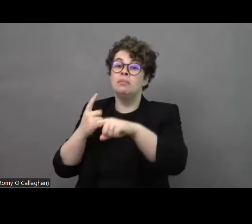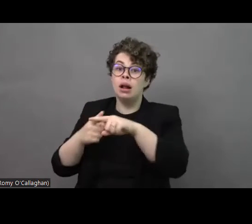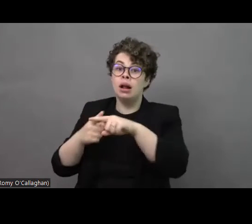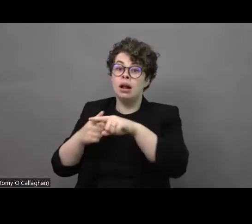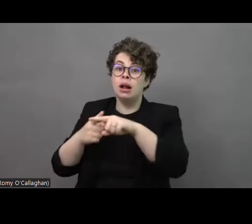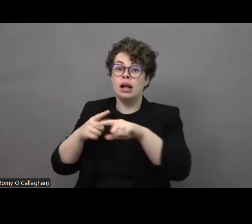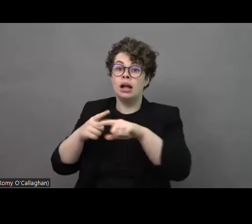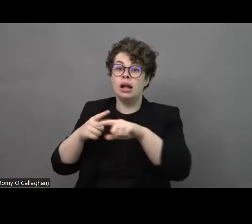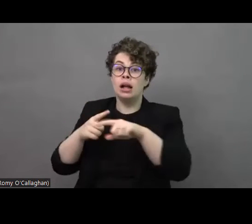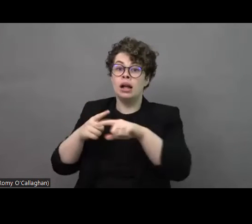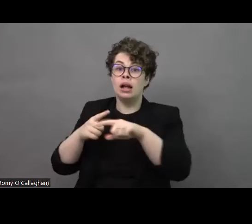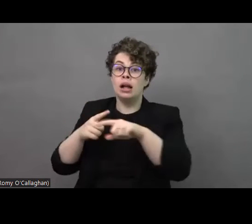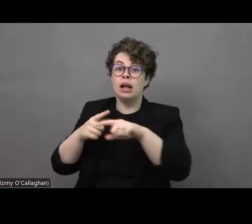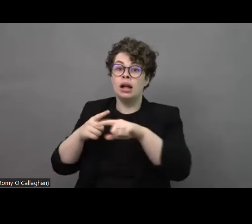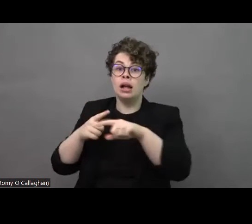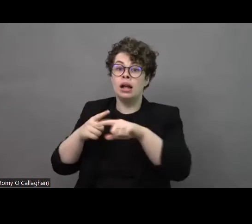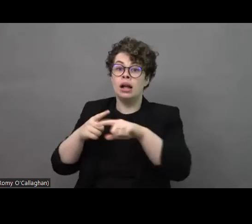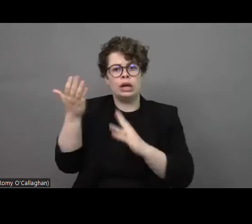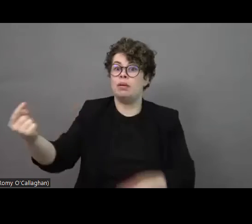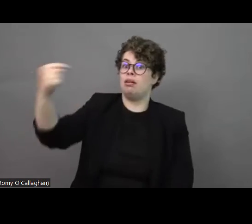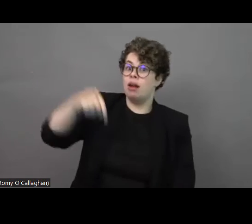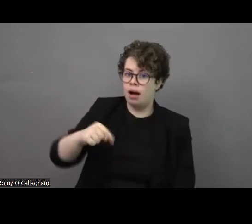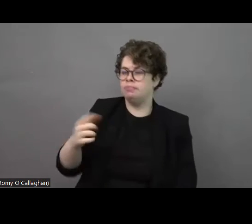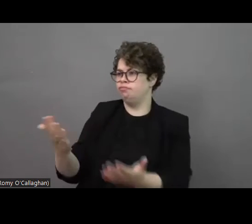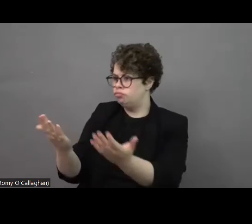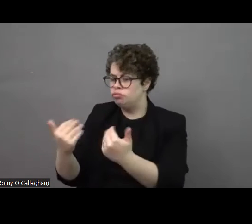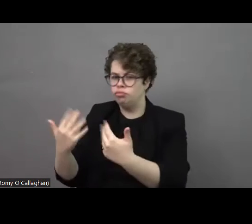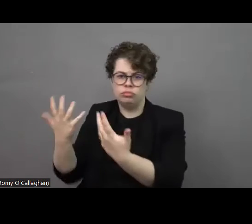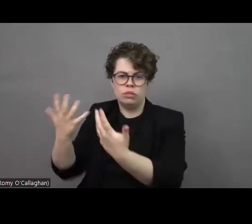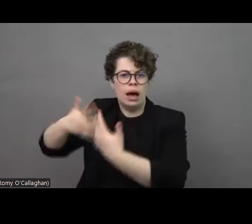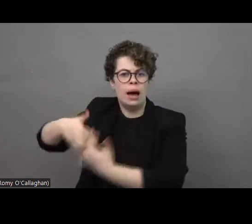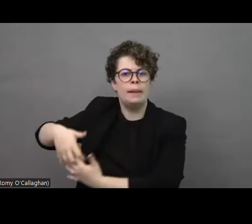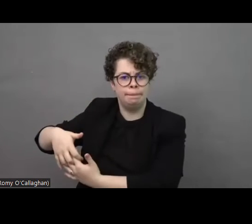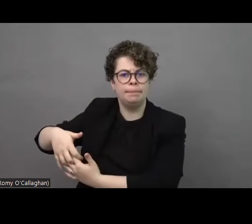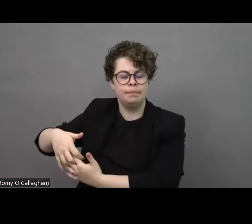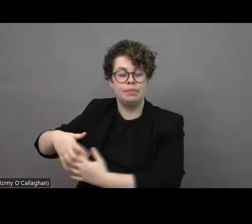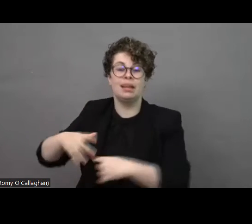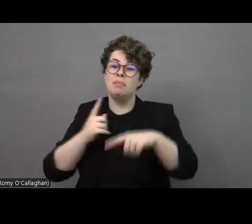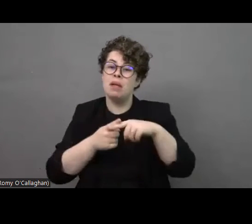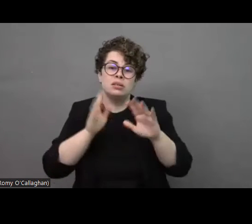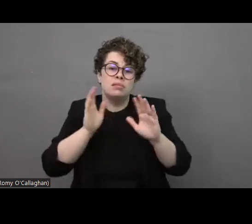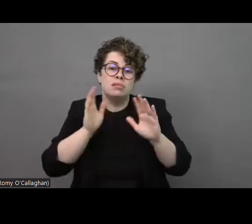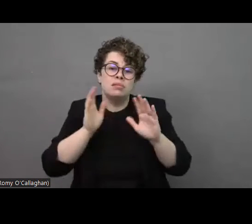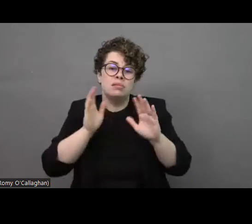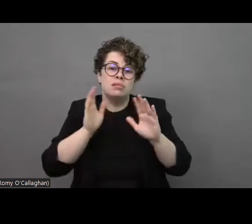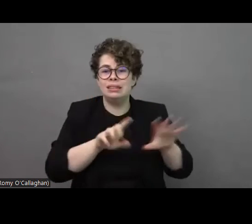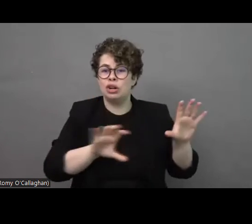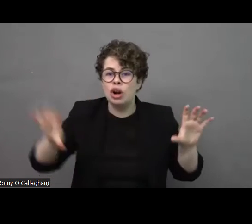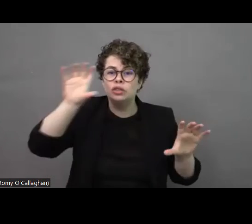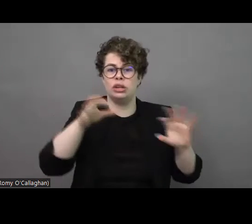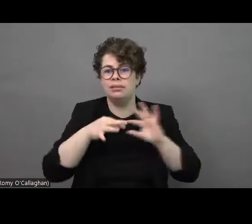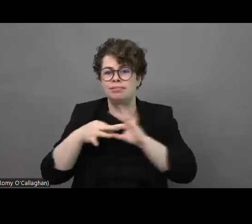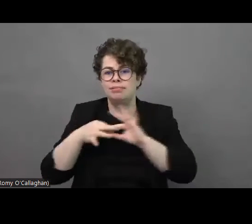providing accessibility we need also some coordination system to make it as